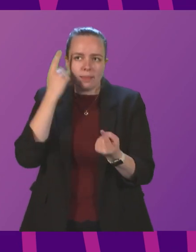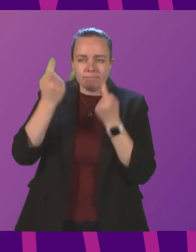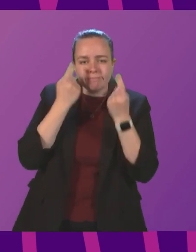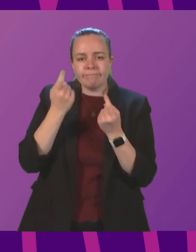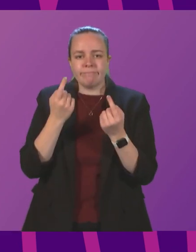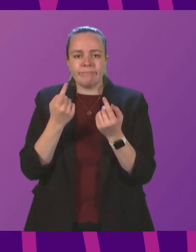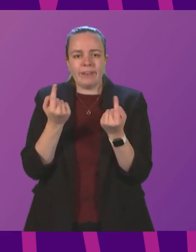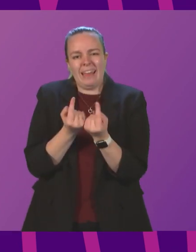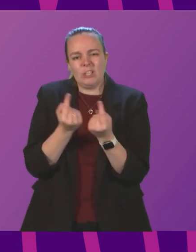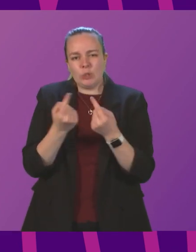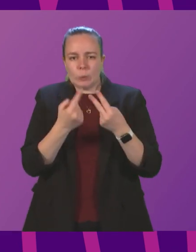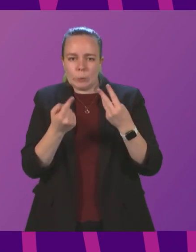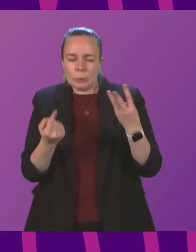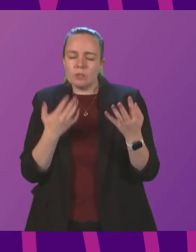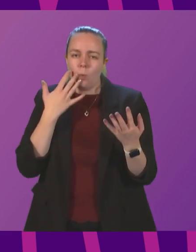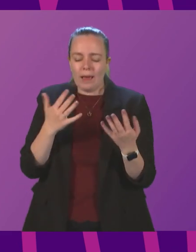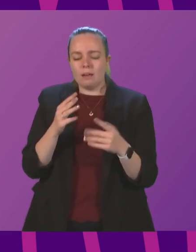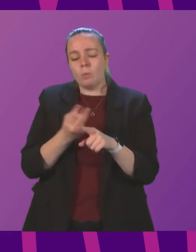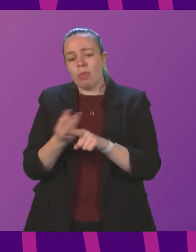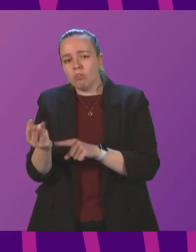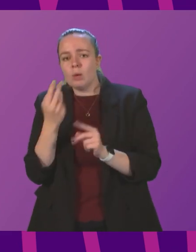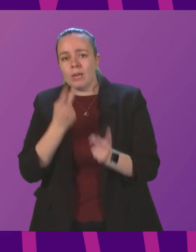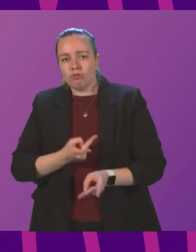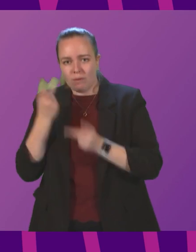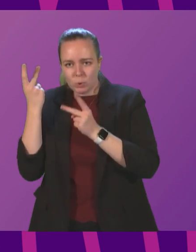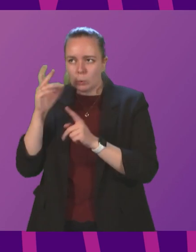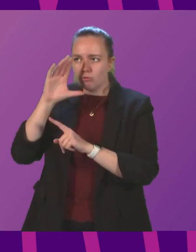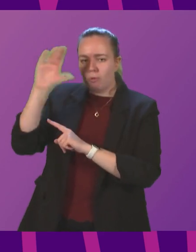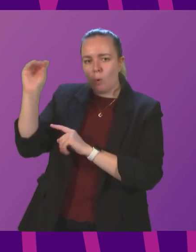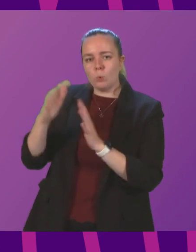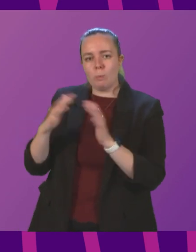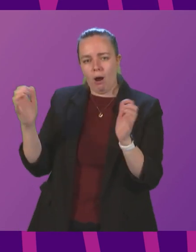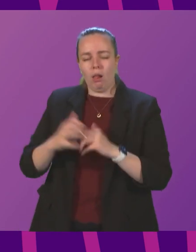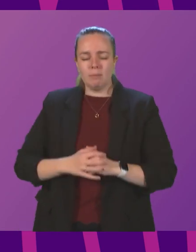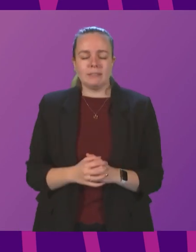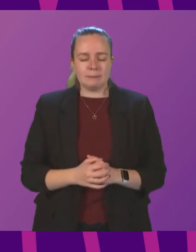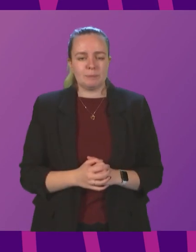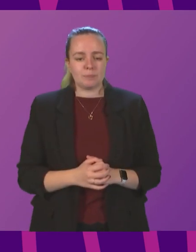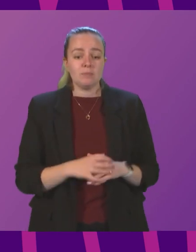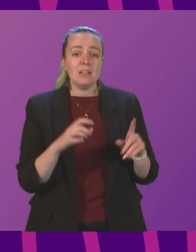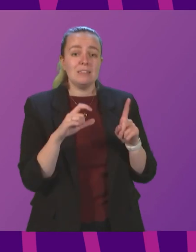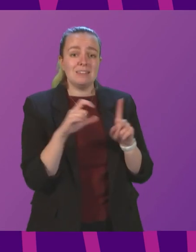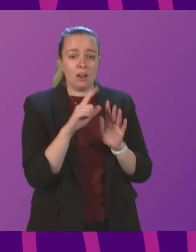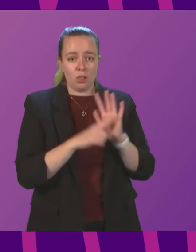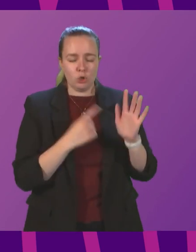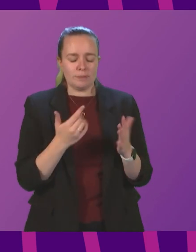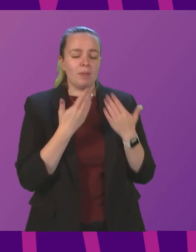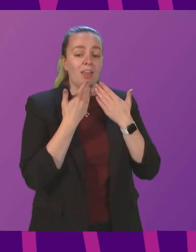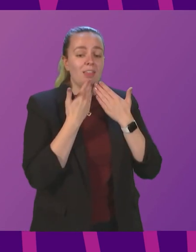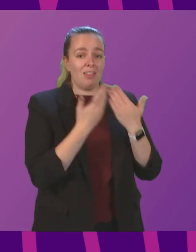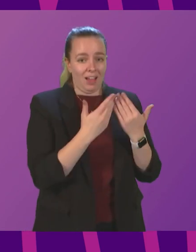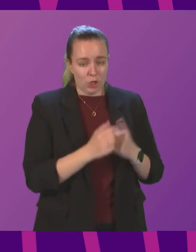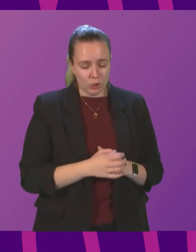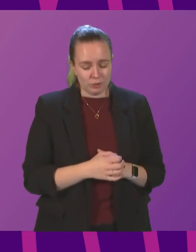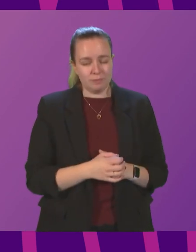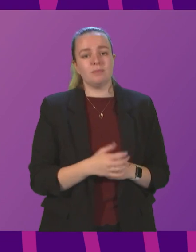when we undertake the three weekly review and report to parliament accordingly. Daniel Johnson. Thank you. Can I begin